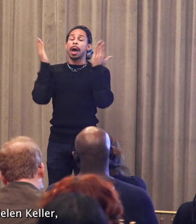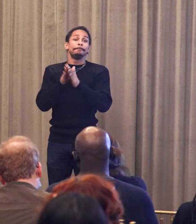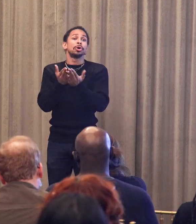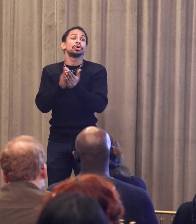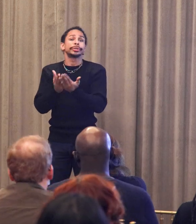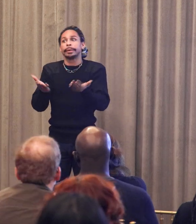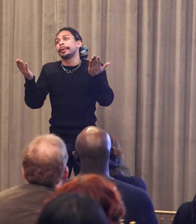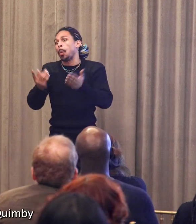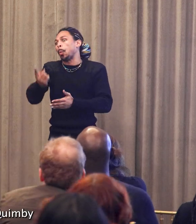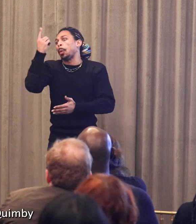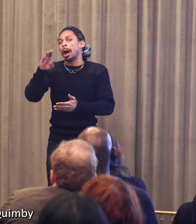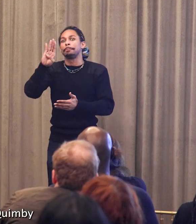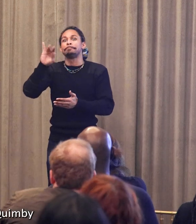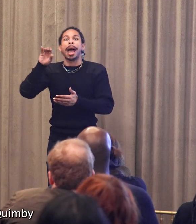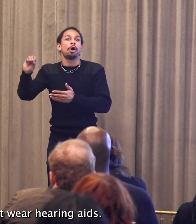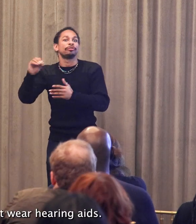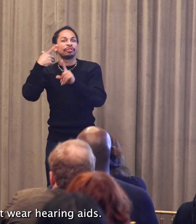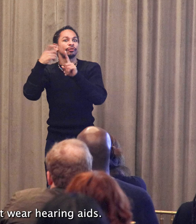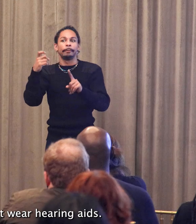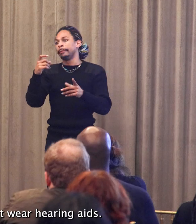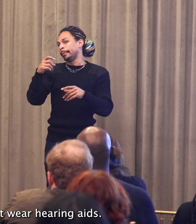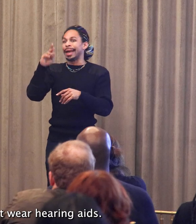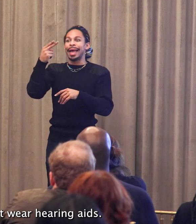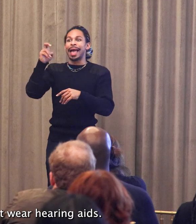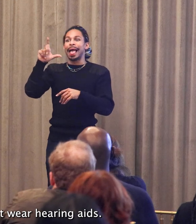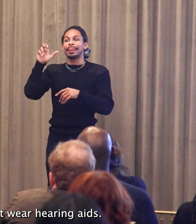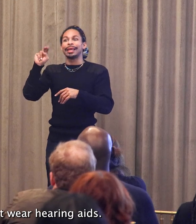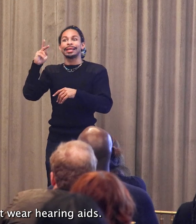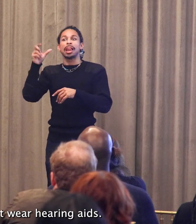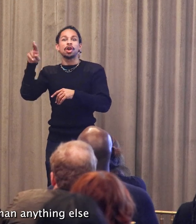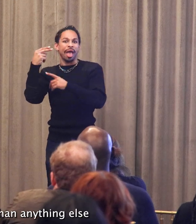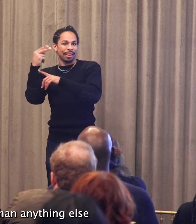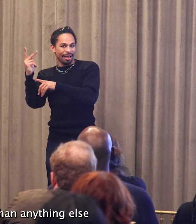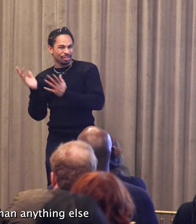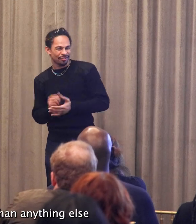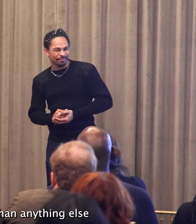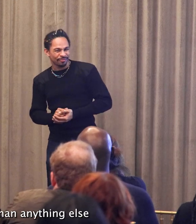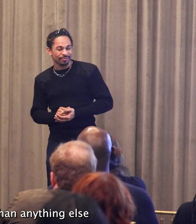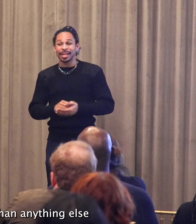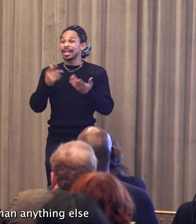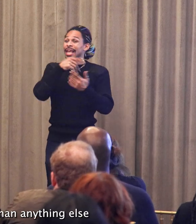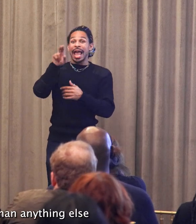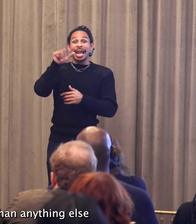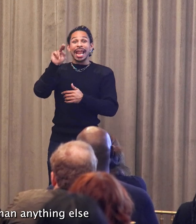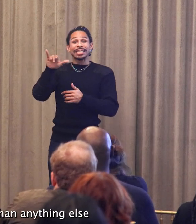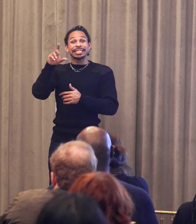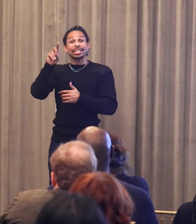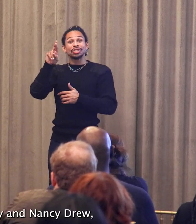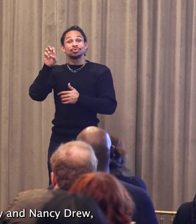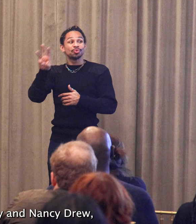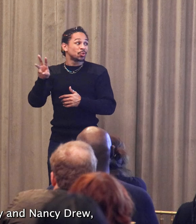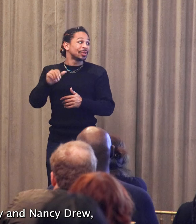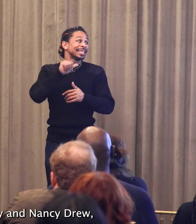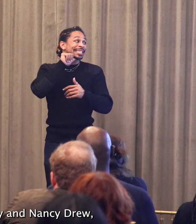Helen Keller. Ramona Quimby and Nancy Drew did not wear hearing aids, and I wanted more than anything else